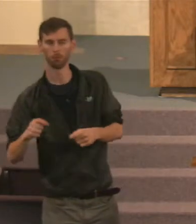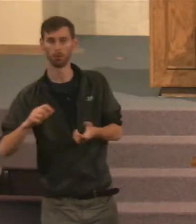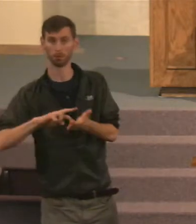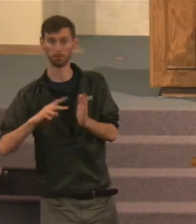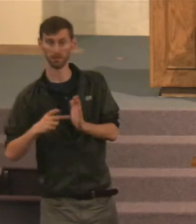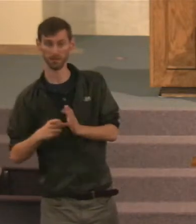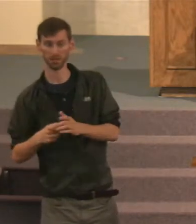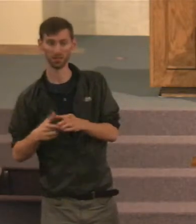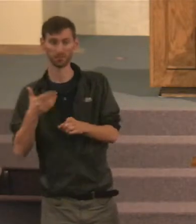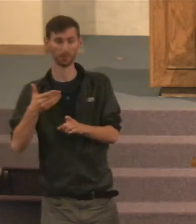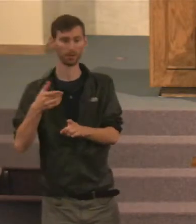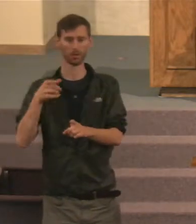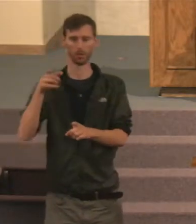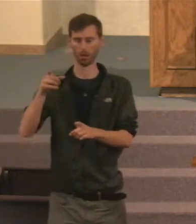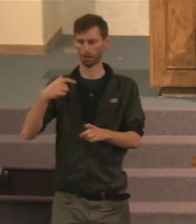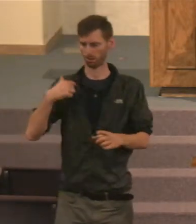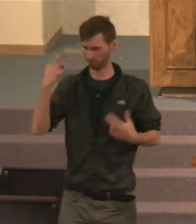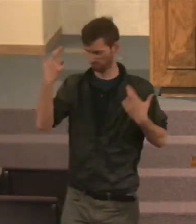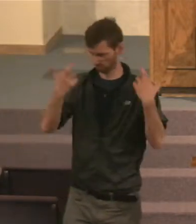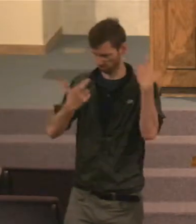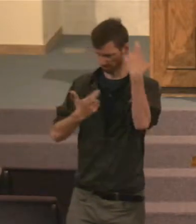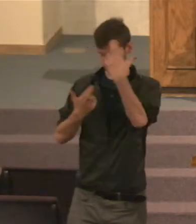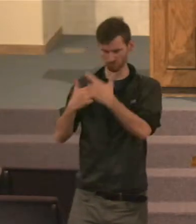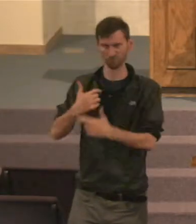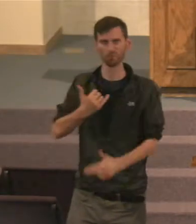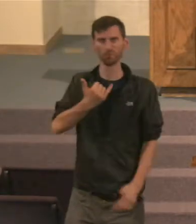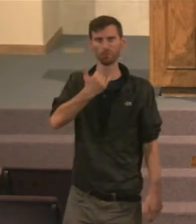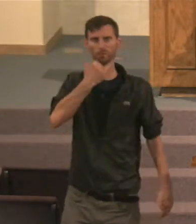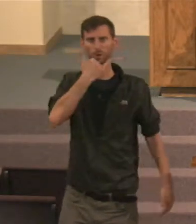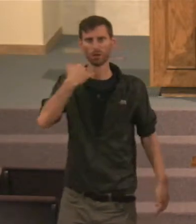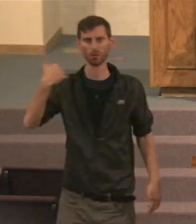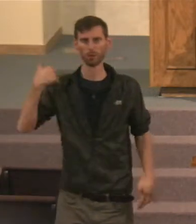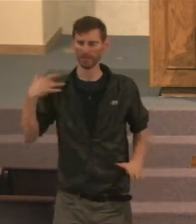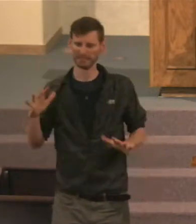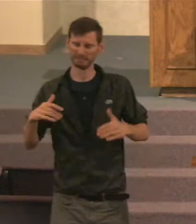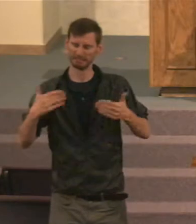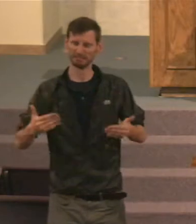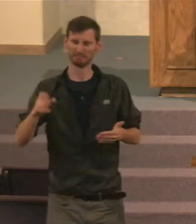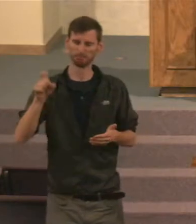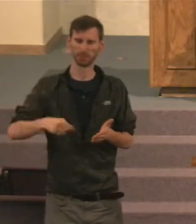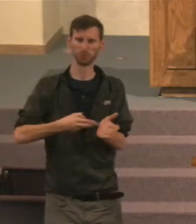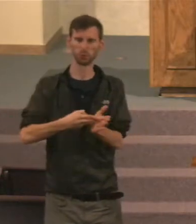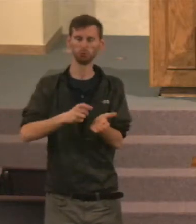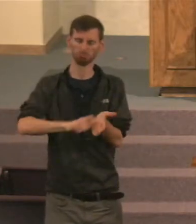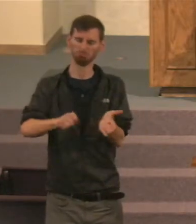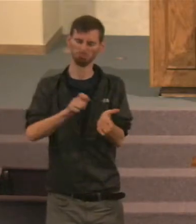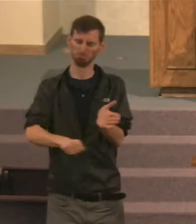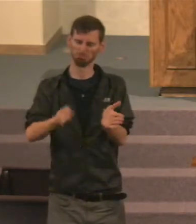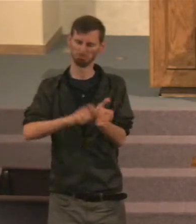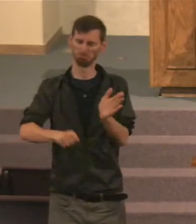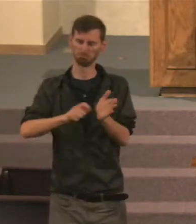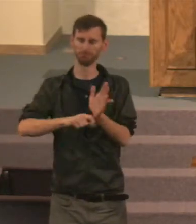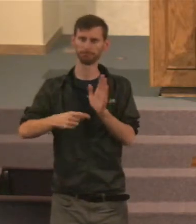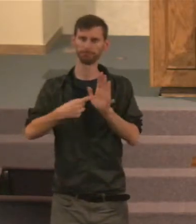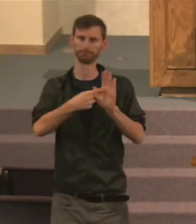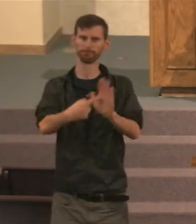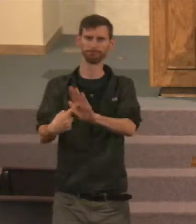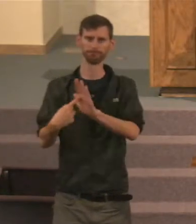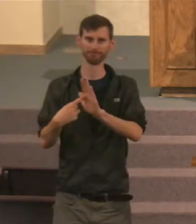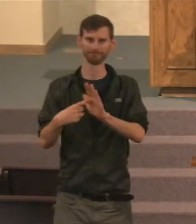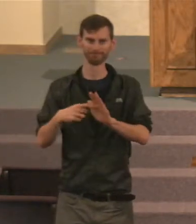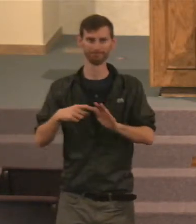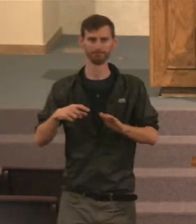And so his integrity, Will not allow him, To do anything, Except present the truth, And that's what he's doing, And that's why he's qualified,